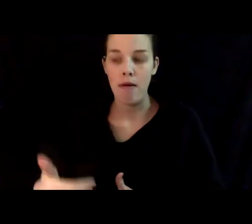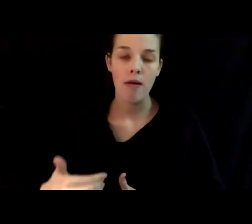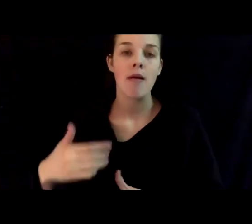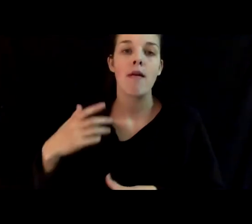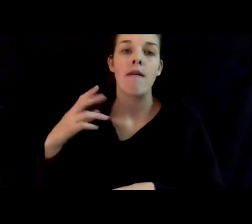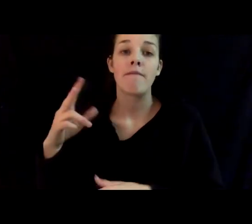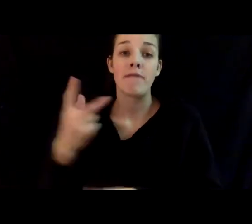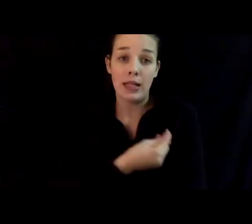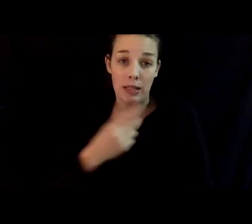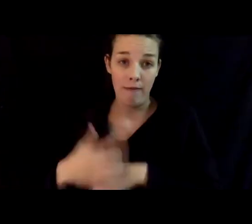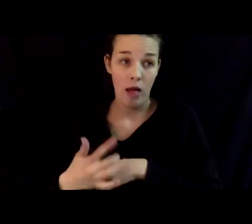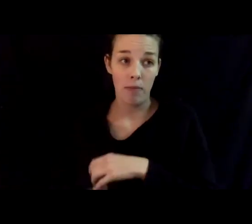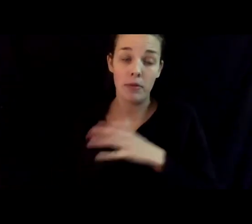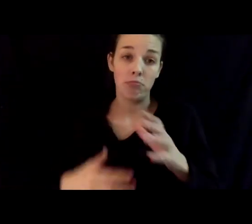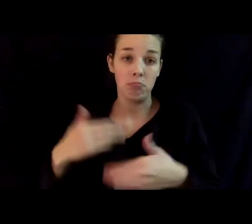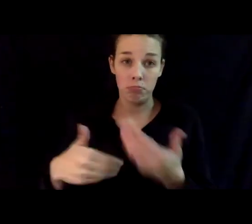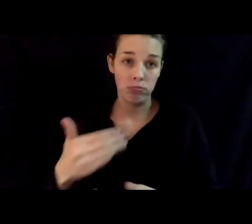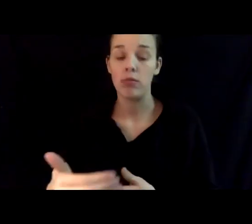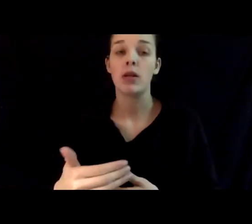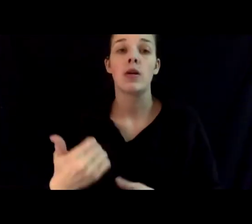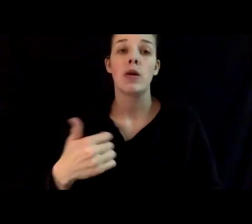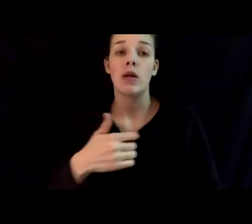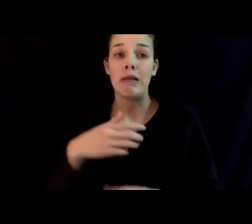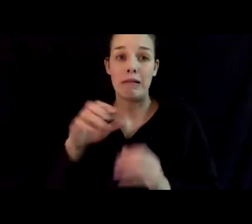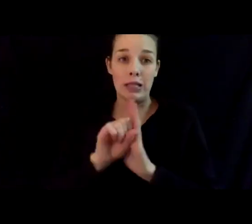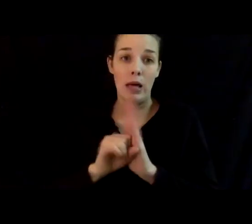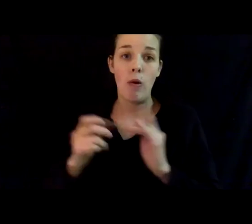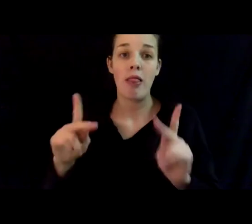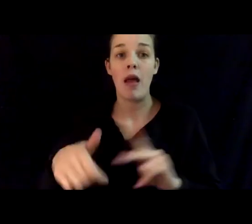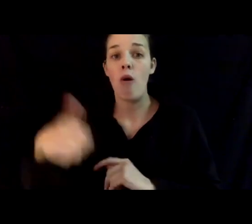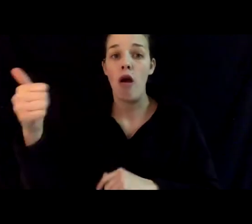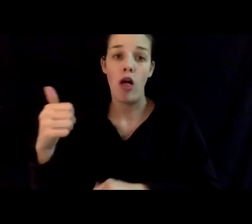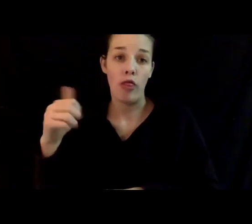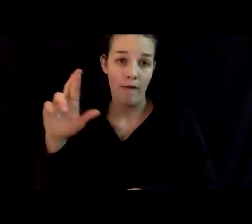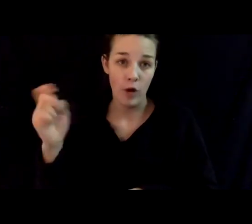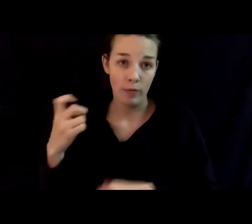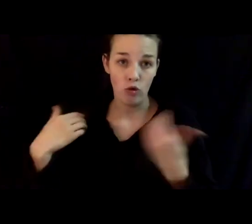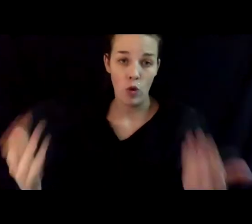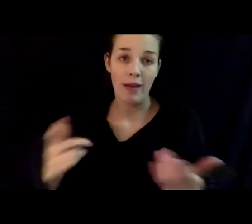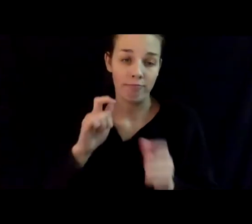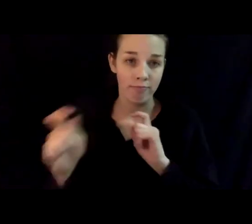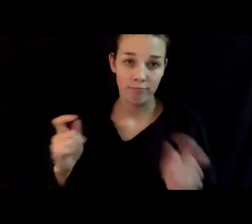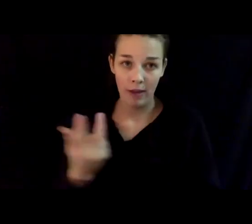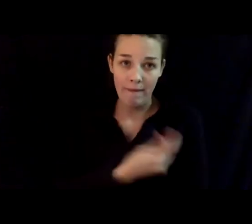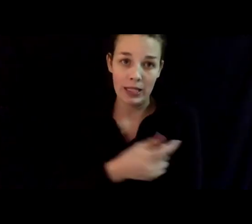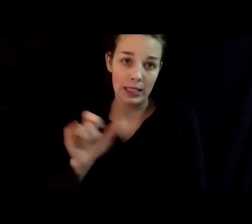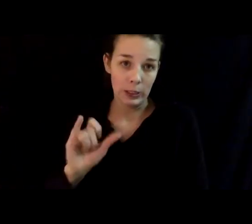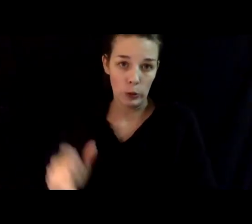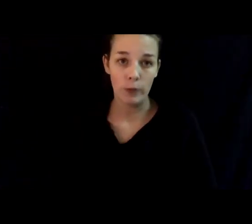grows, we expect the state will allow other pharmacies to administer vaccinations as well.